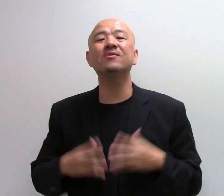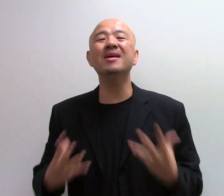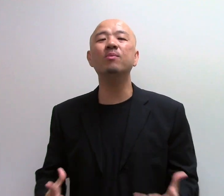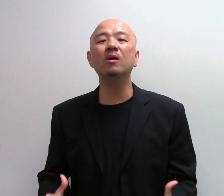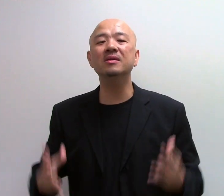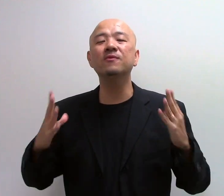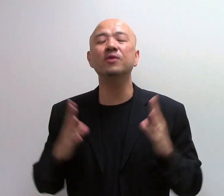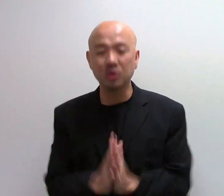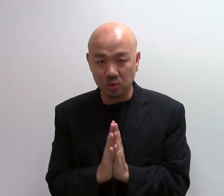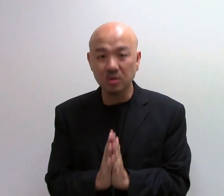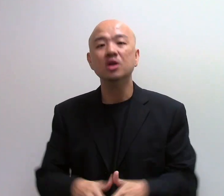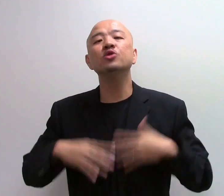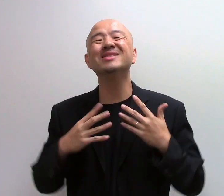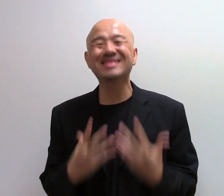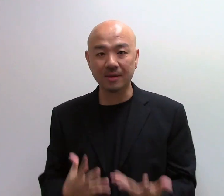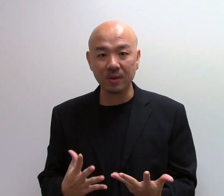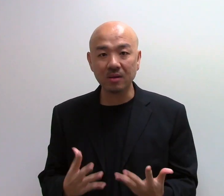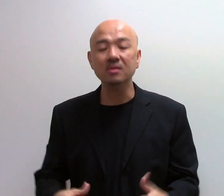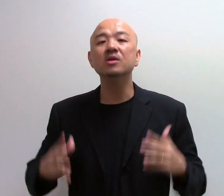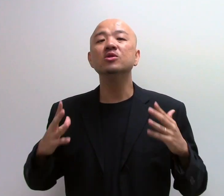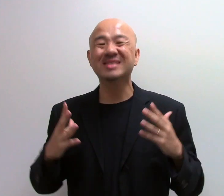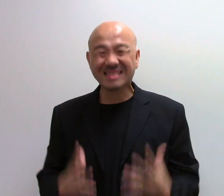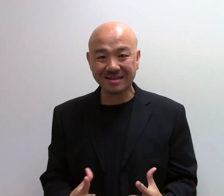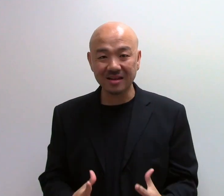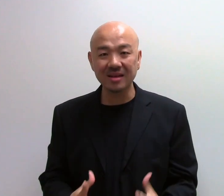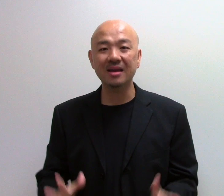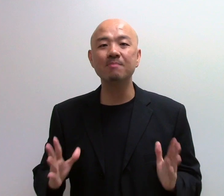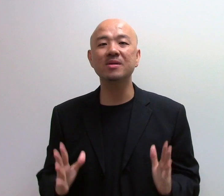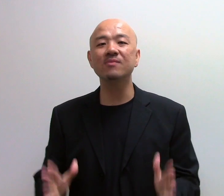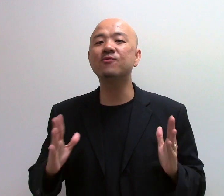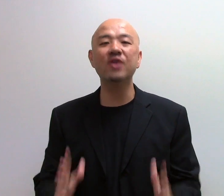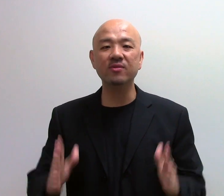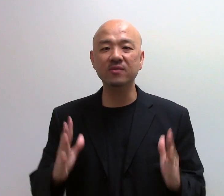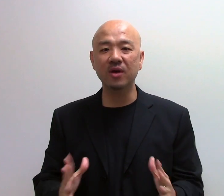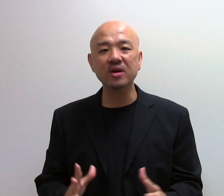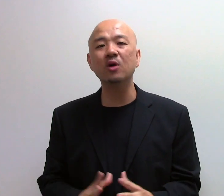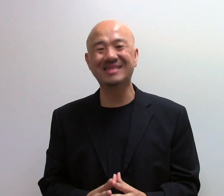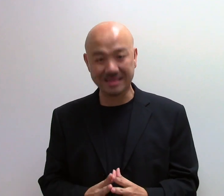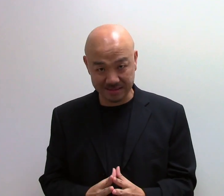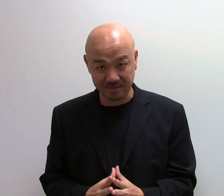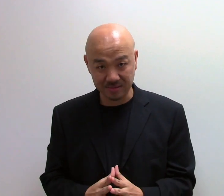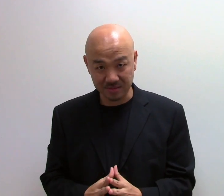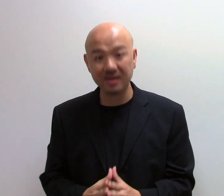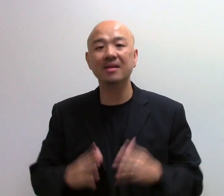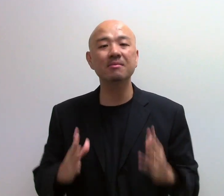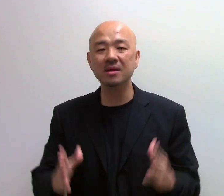it's very important for you to start well, to start early and be very, very consistent. Alright? Let me